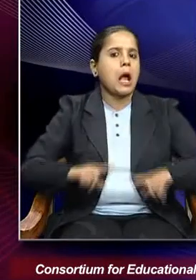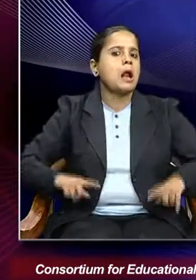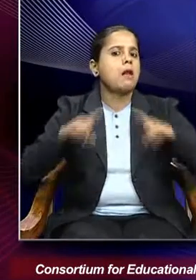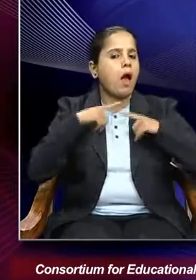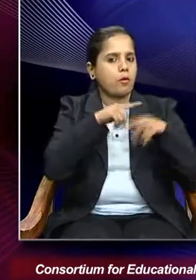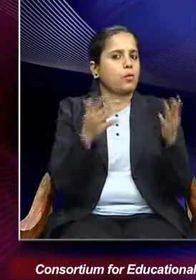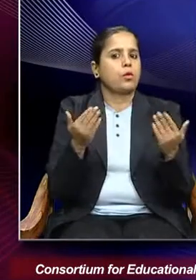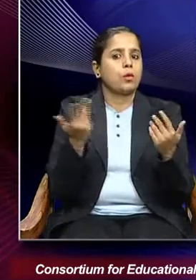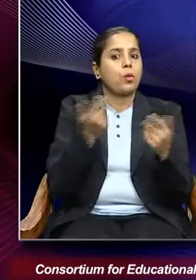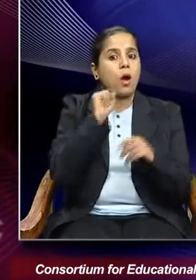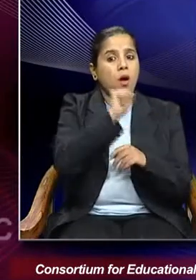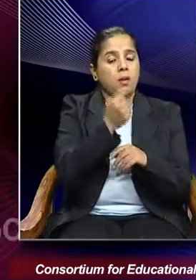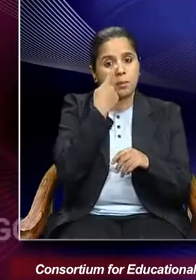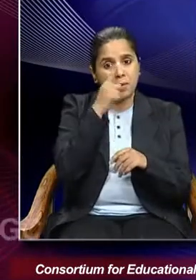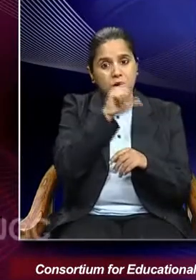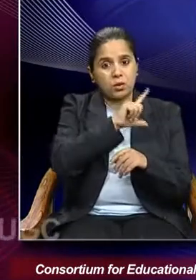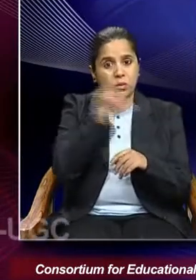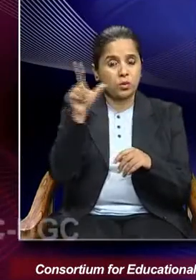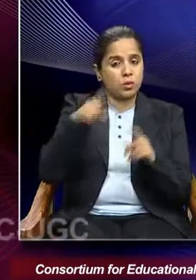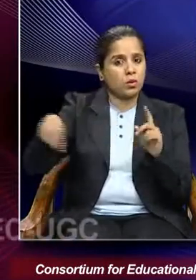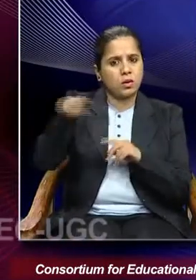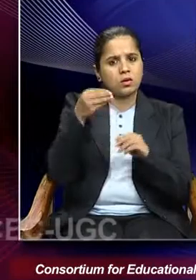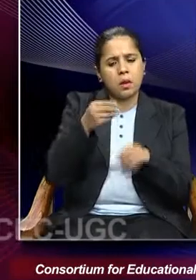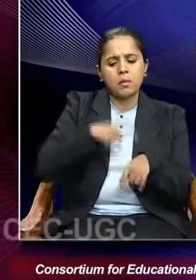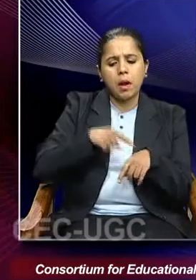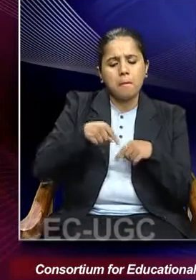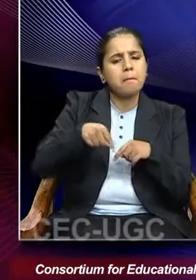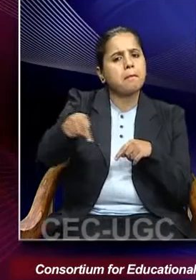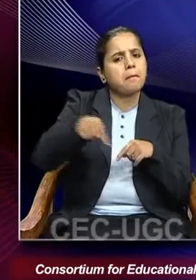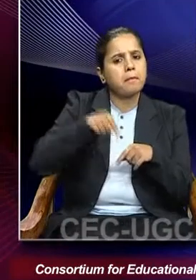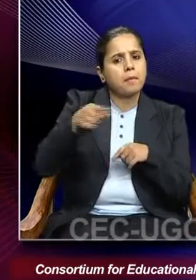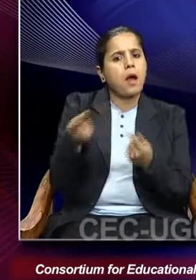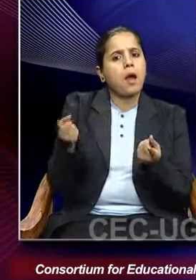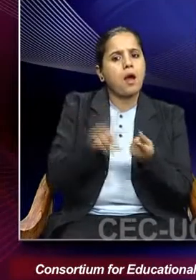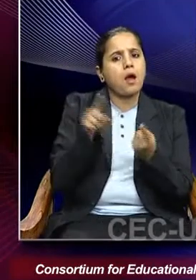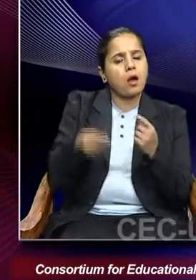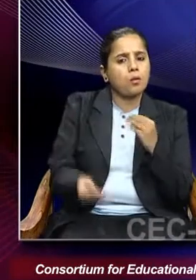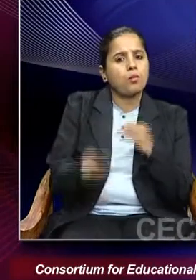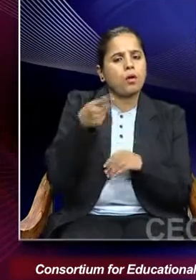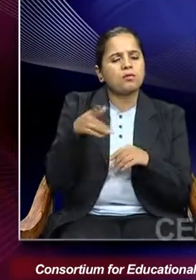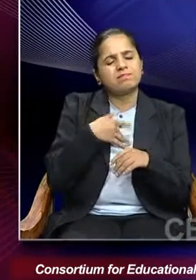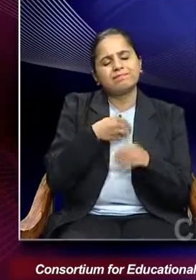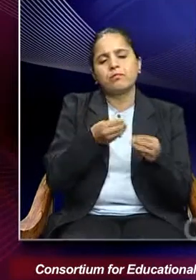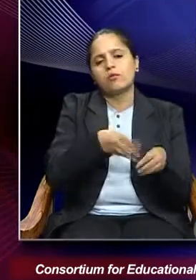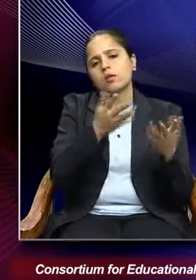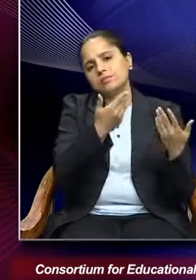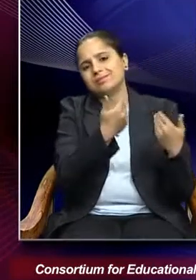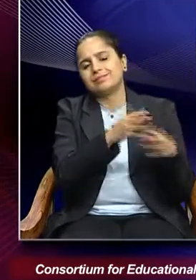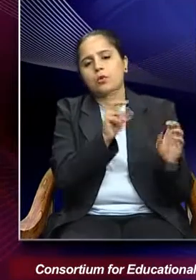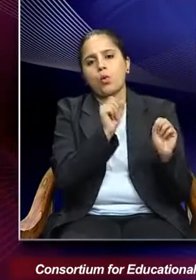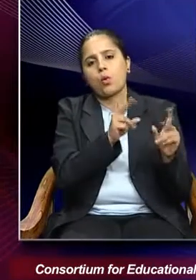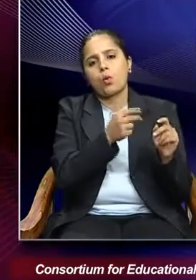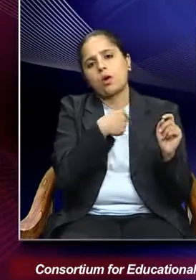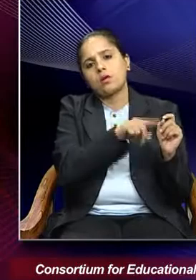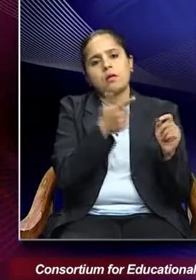because her mother-in-law in due course of time became more lenient towards her. And